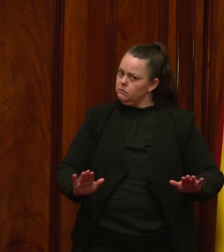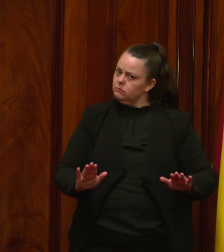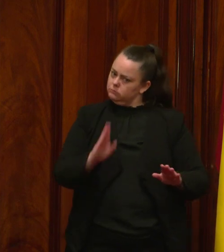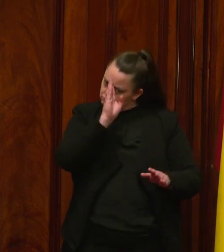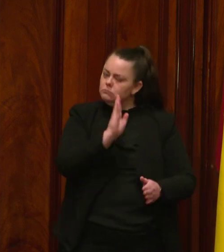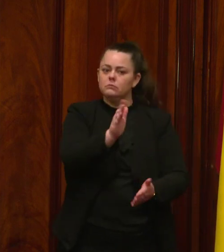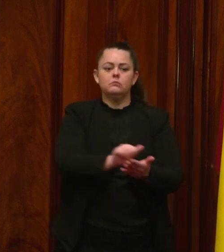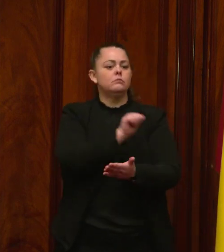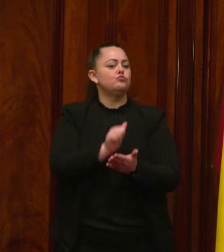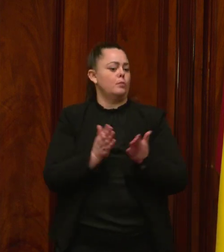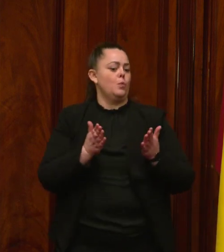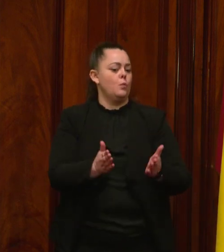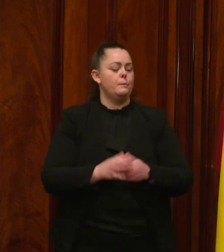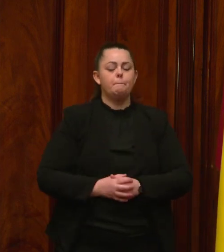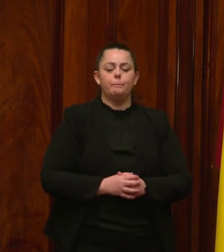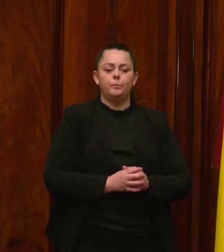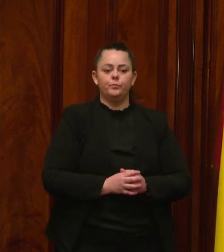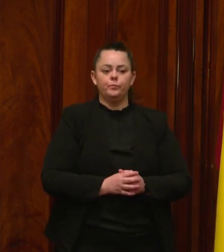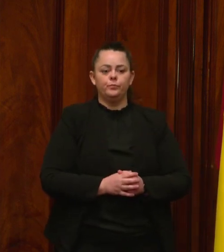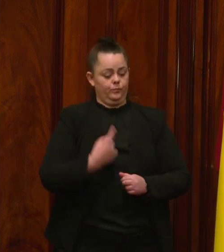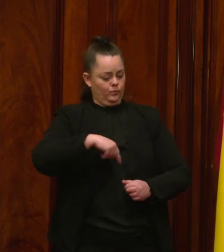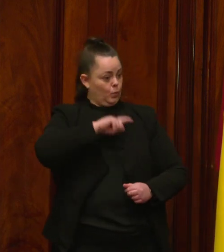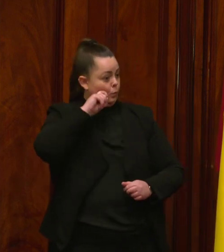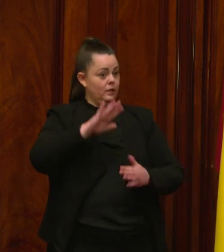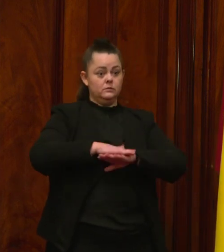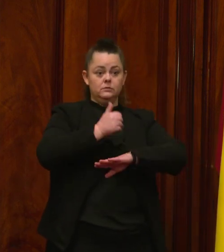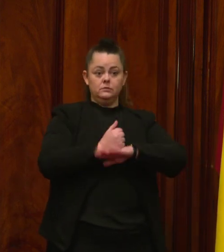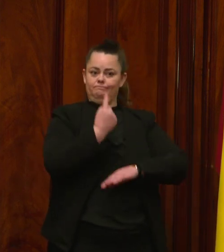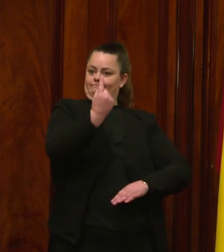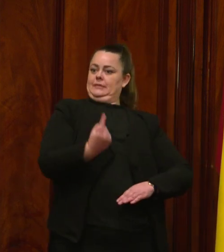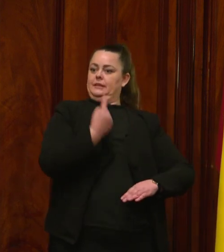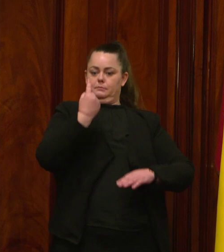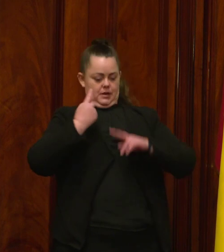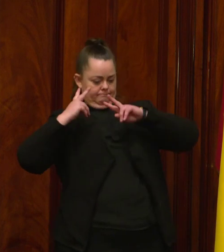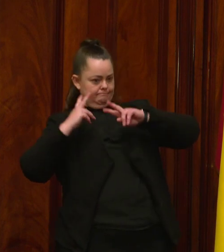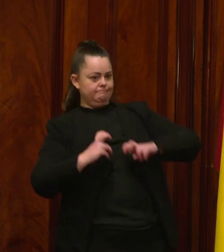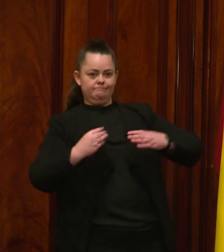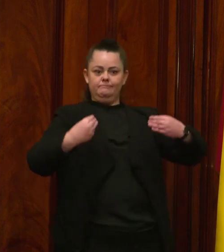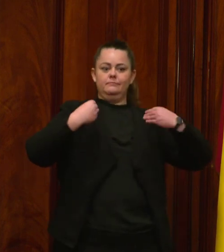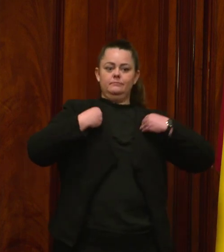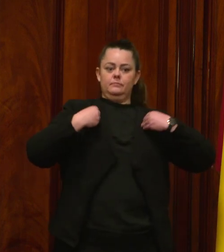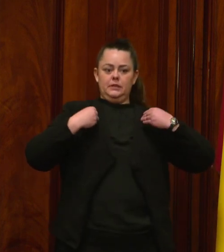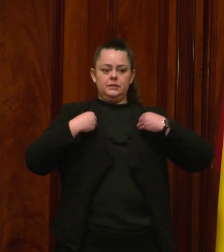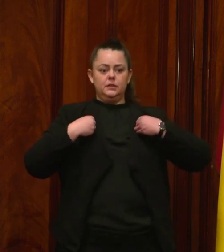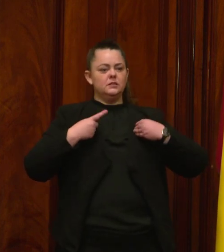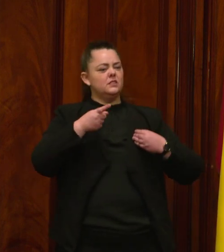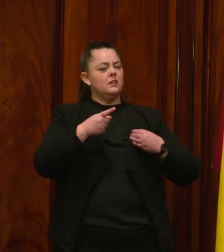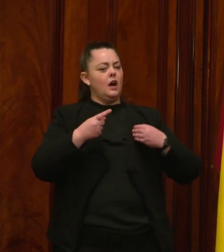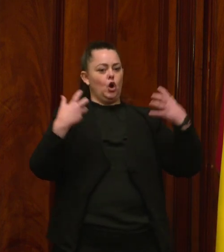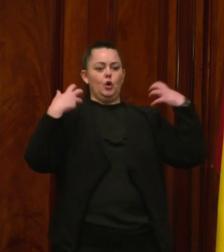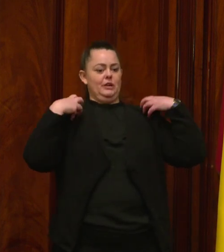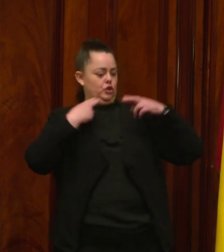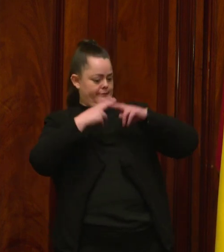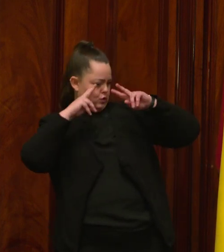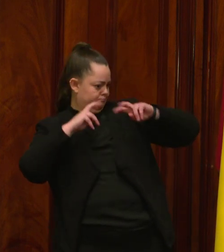the government will establish an independent expert body, the New South Wales Jobs First Commission. This will be charged